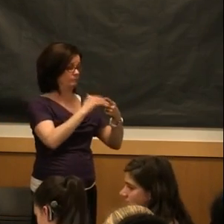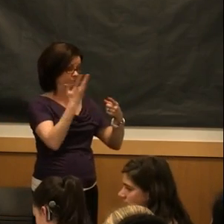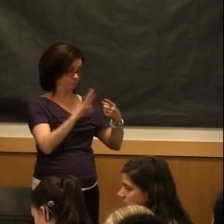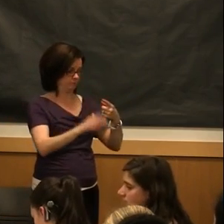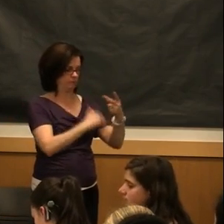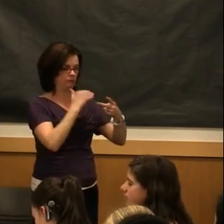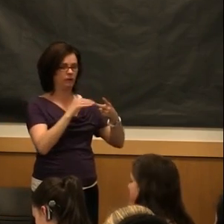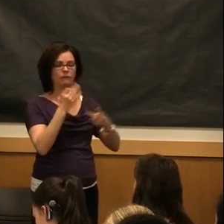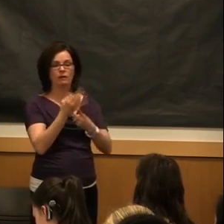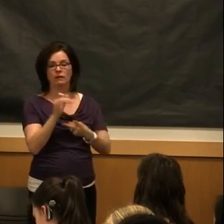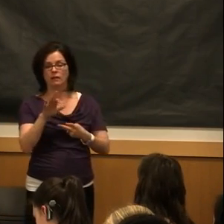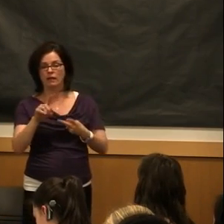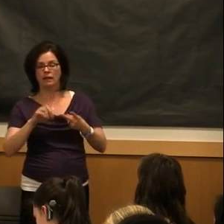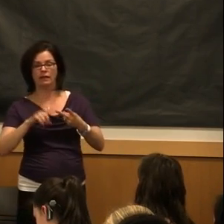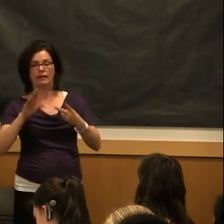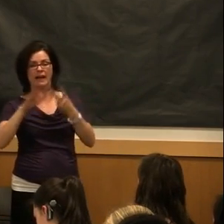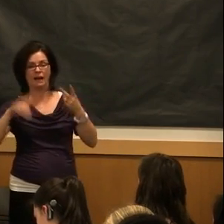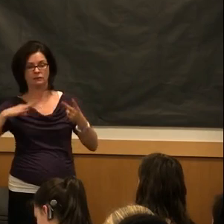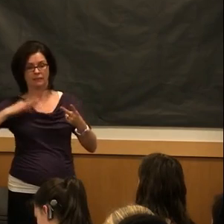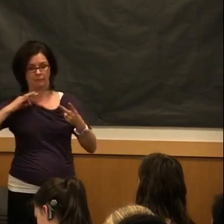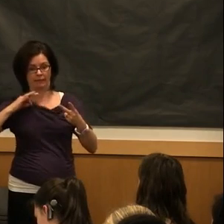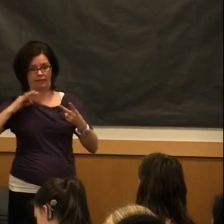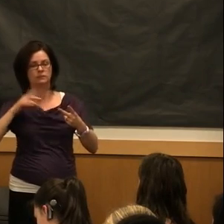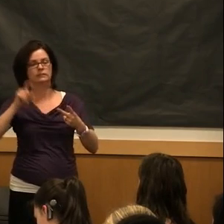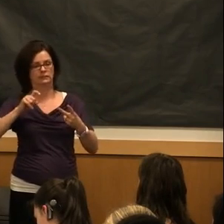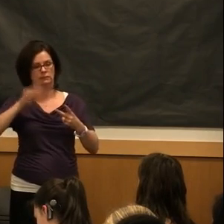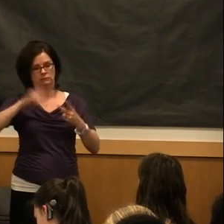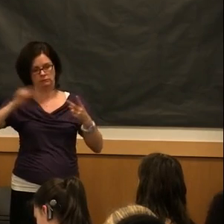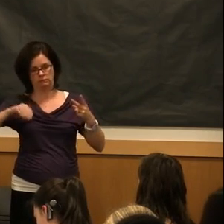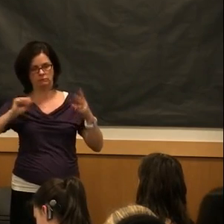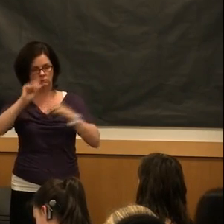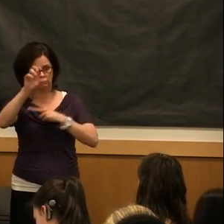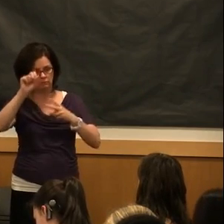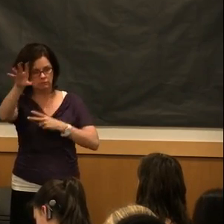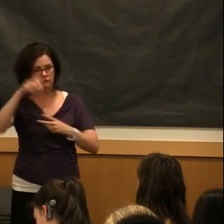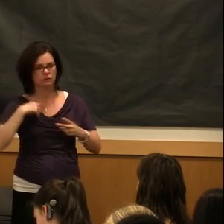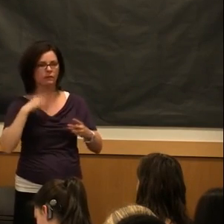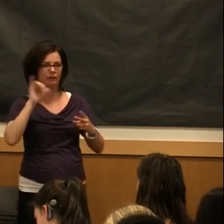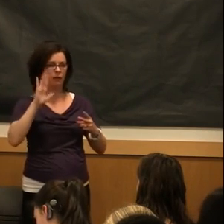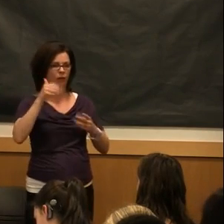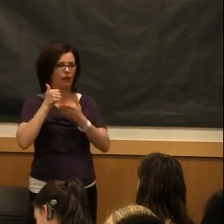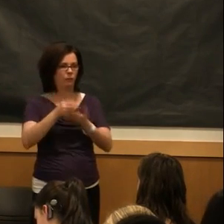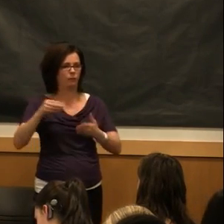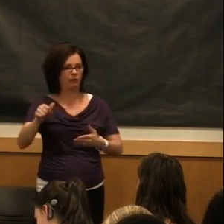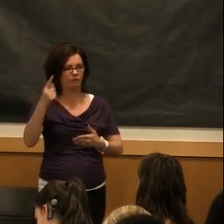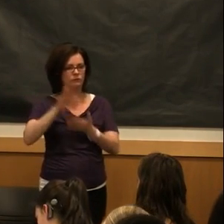and your housing applications. Because this is what's going to help you pay for school and make these dreams a reality.